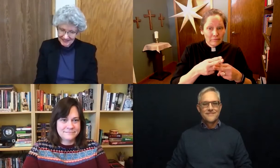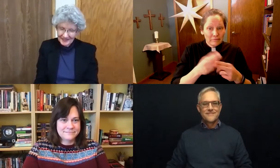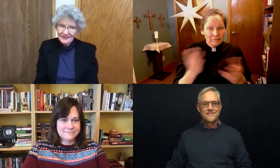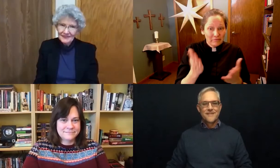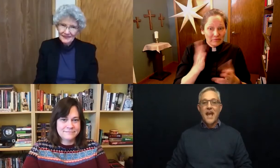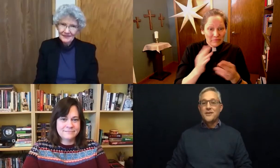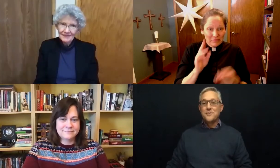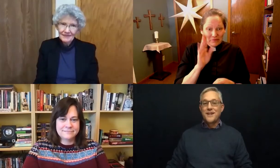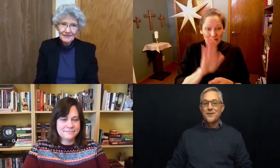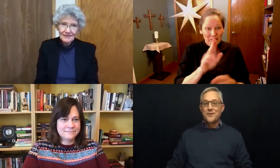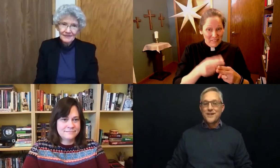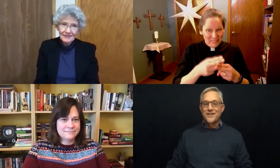And do you mind introducing yourself?